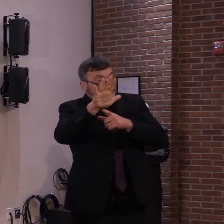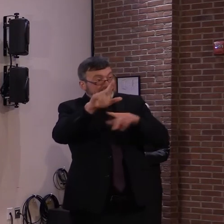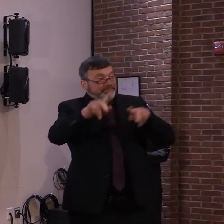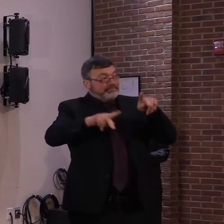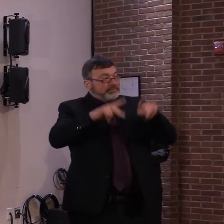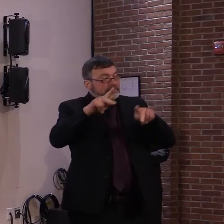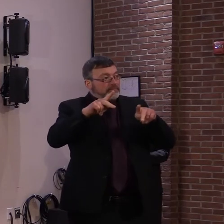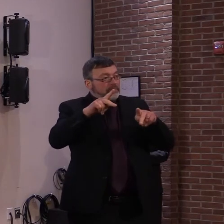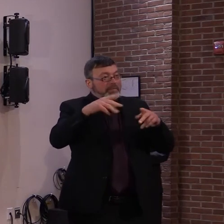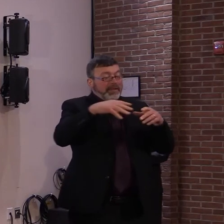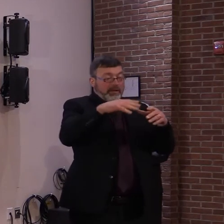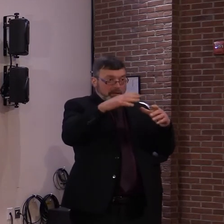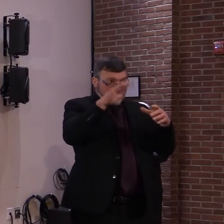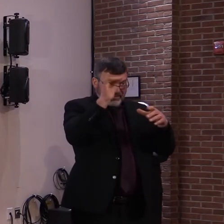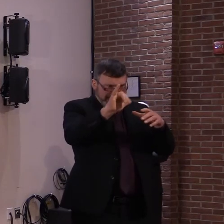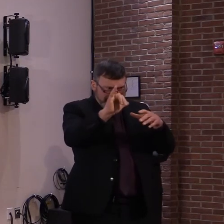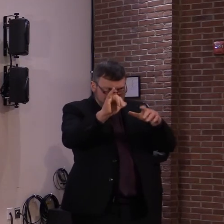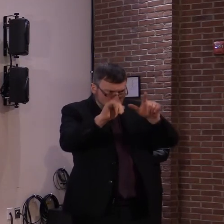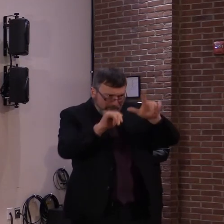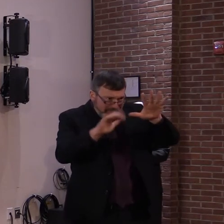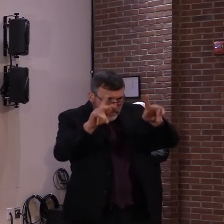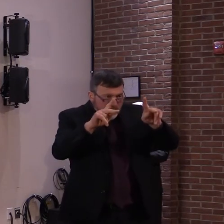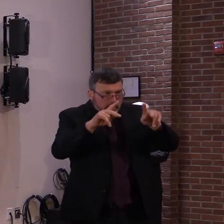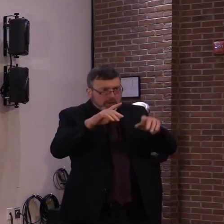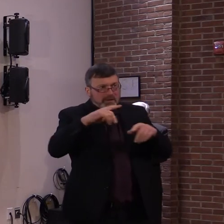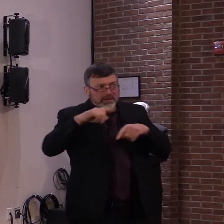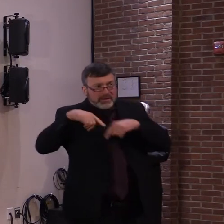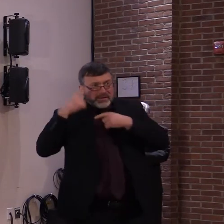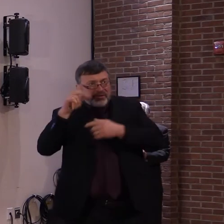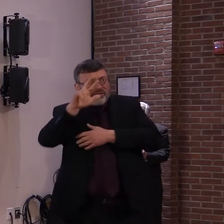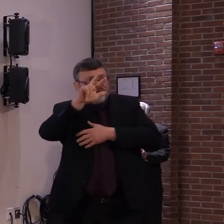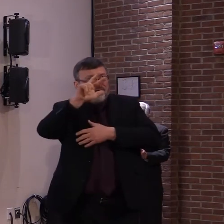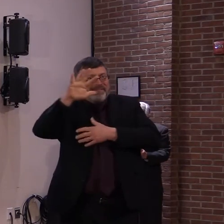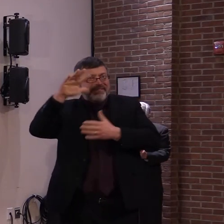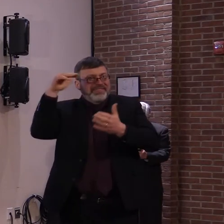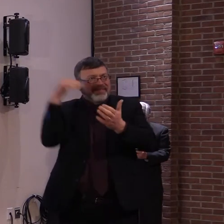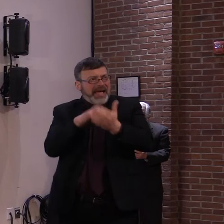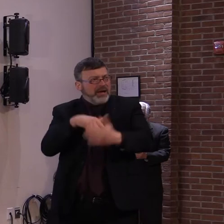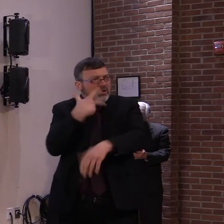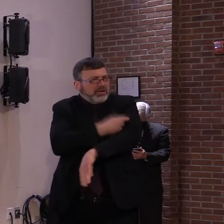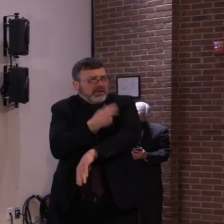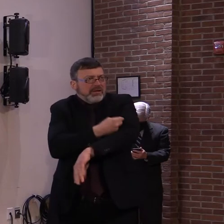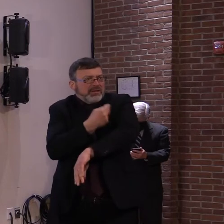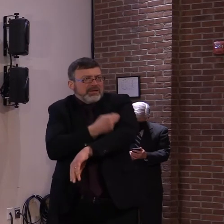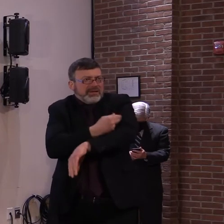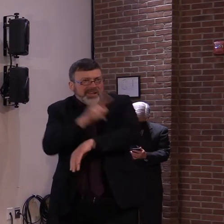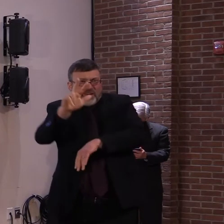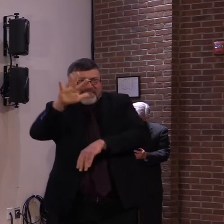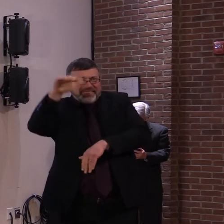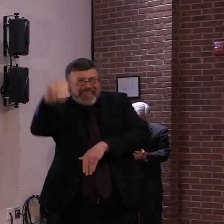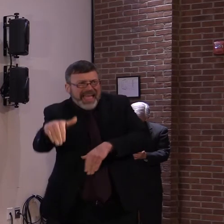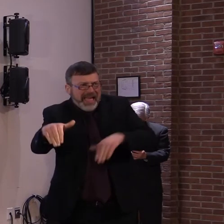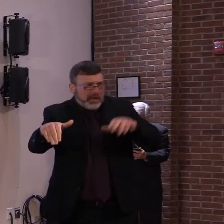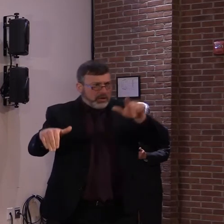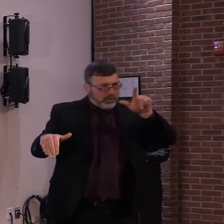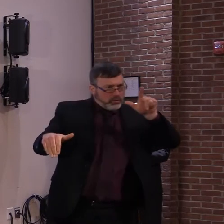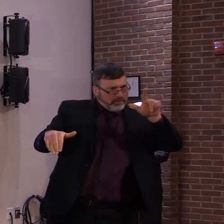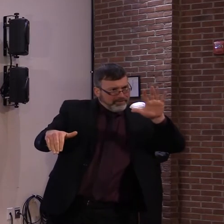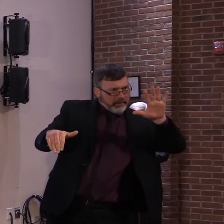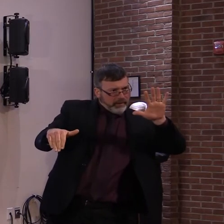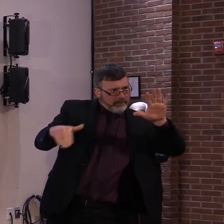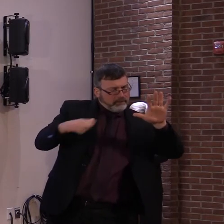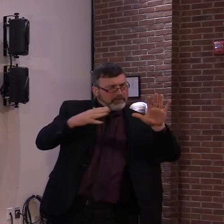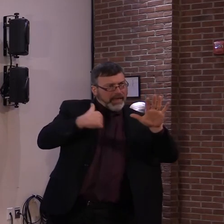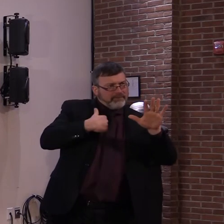thousand, you know, doses administered. I also promised to bring back some data regarding